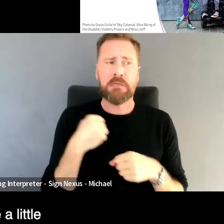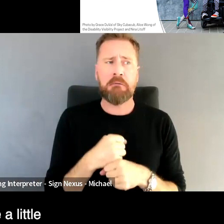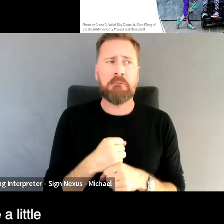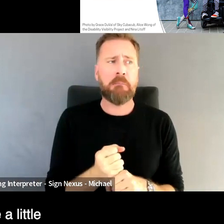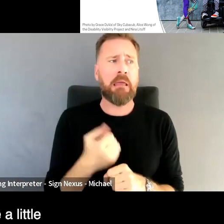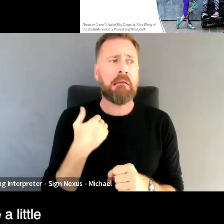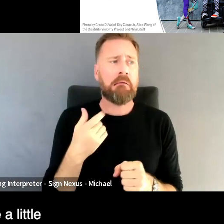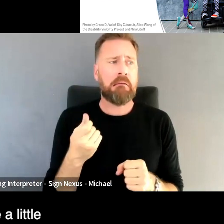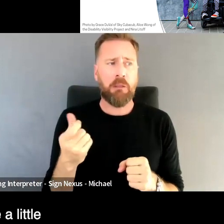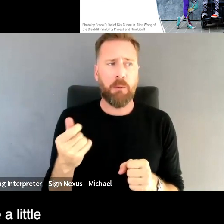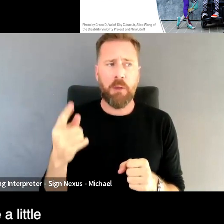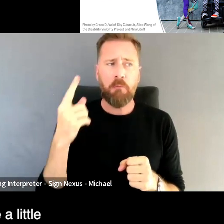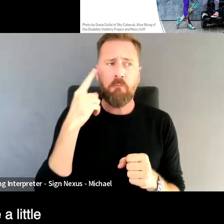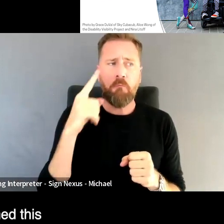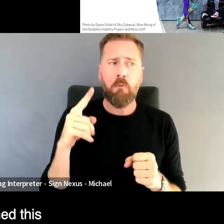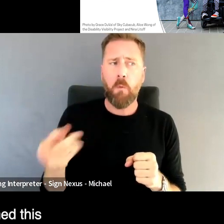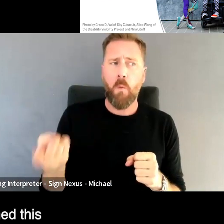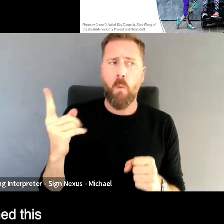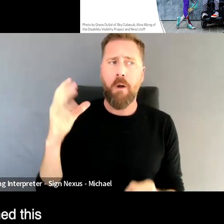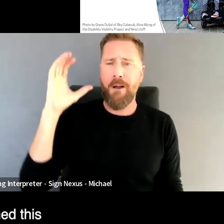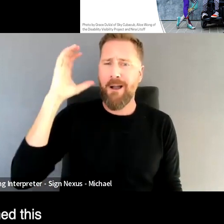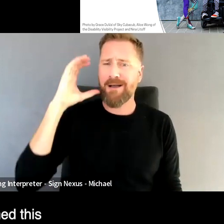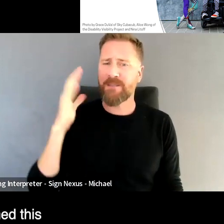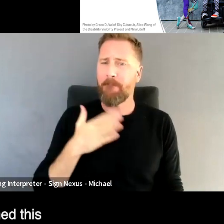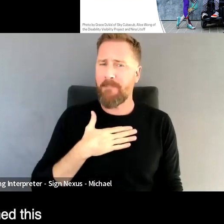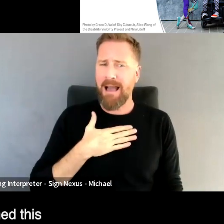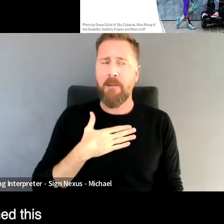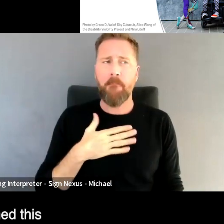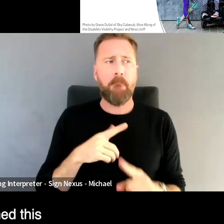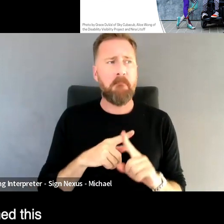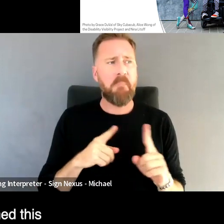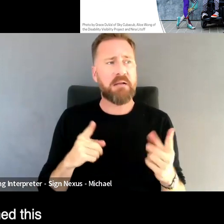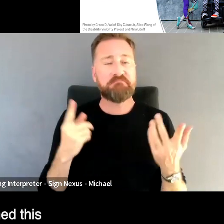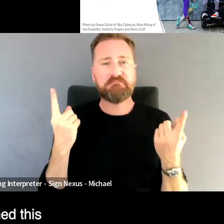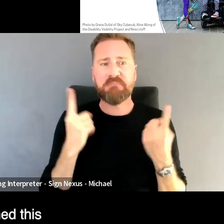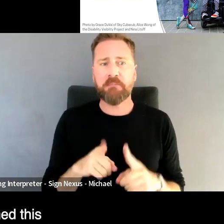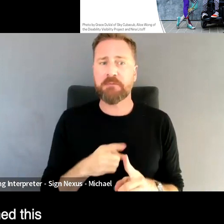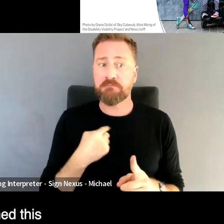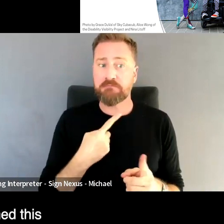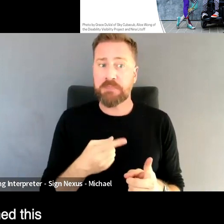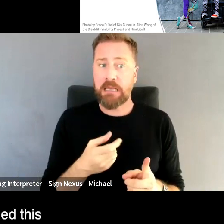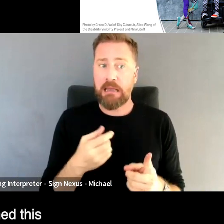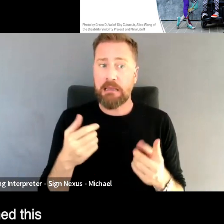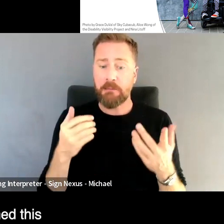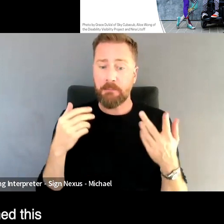a little bit for a cousin of a cousin But I, as I gained this more physical